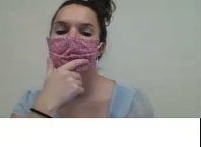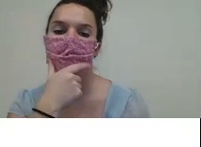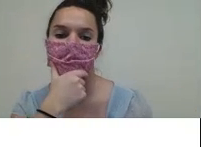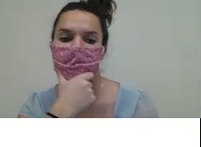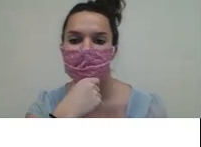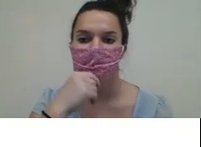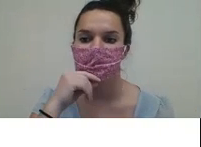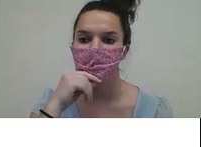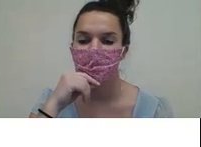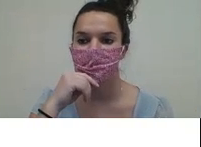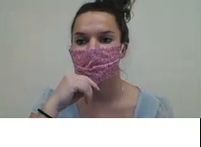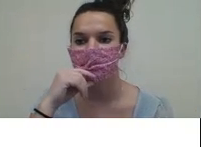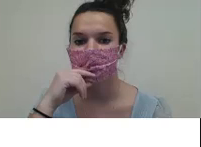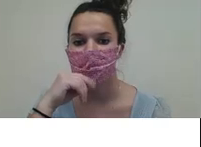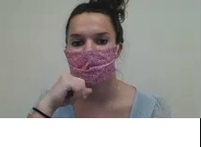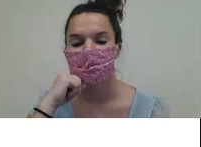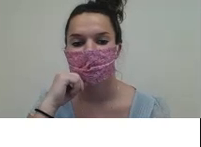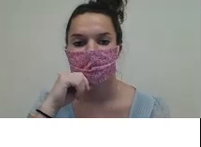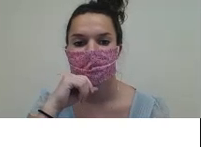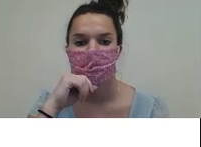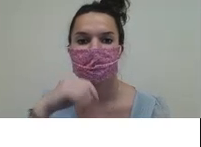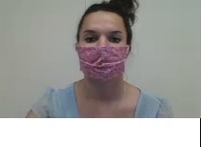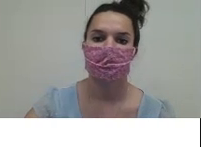All right. How many are on the five frame?